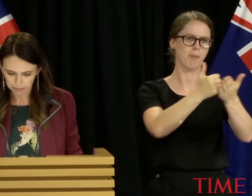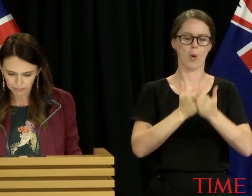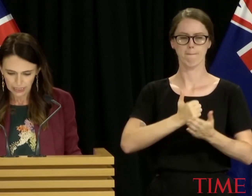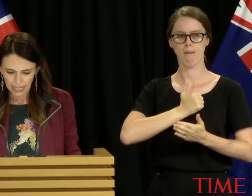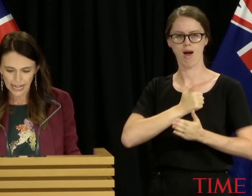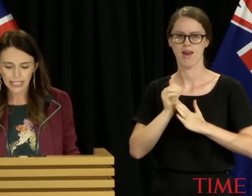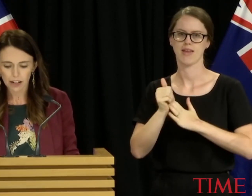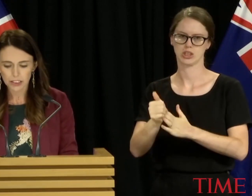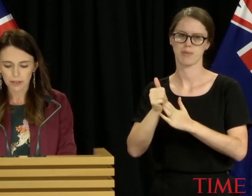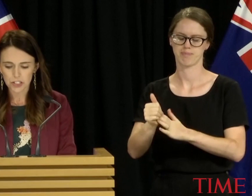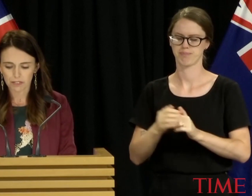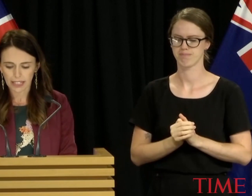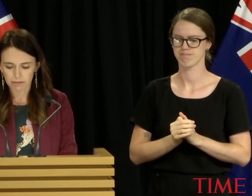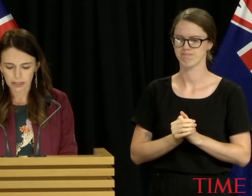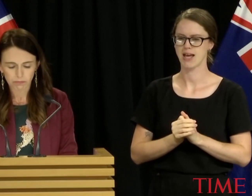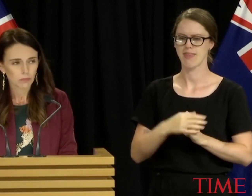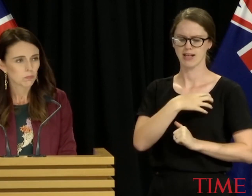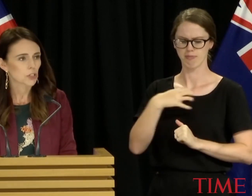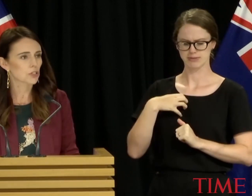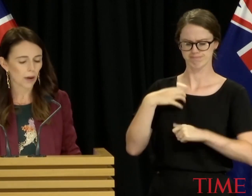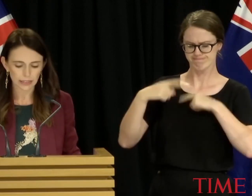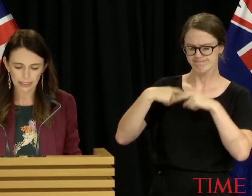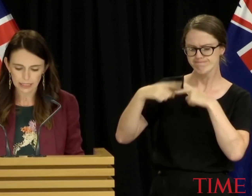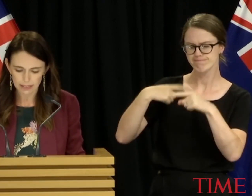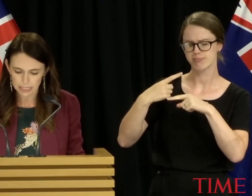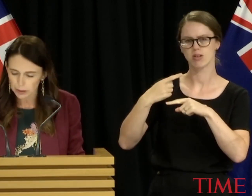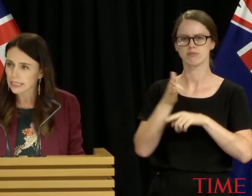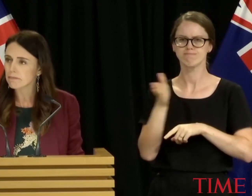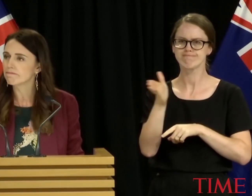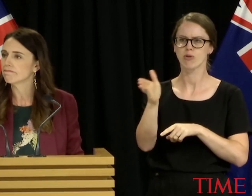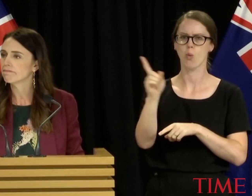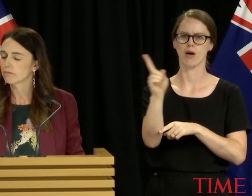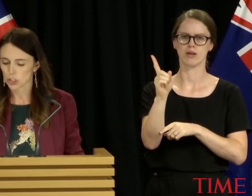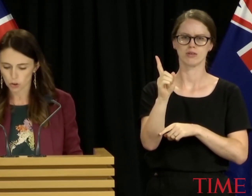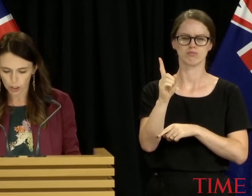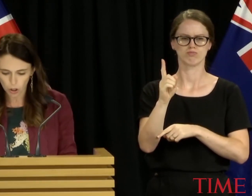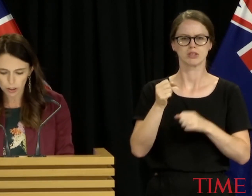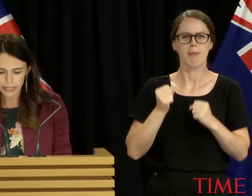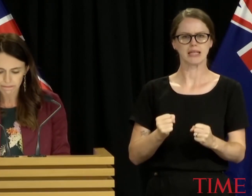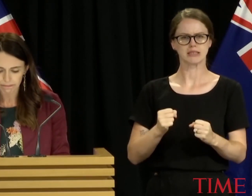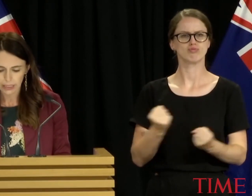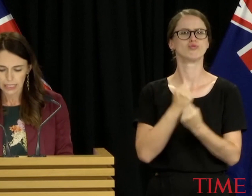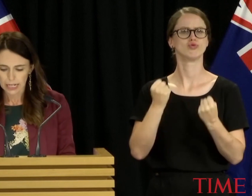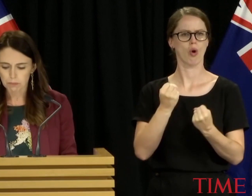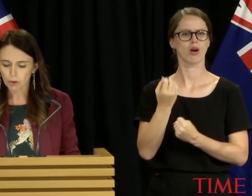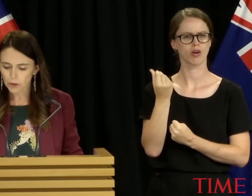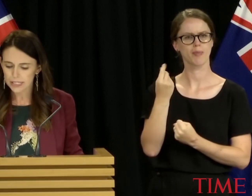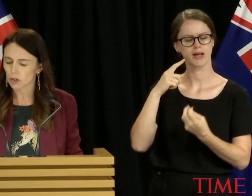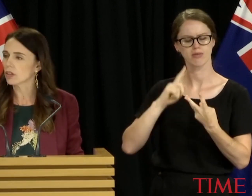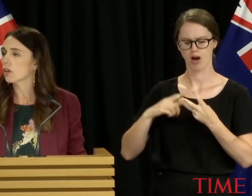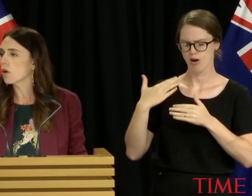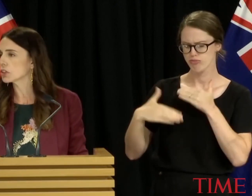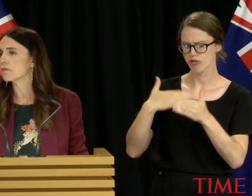leadership and the current direction of the government, which is grounded in stability, a strong economy and